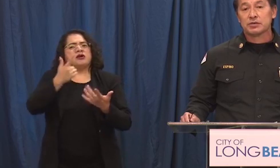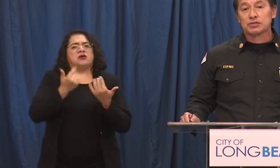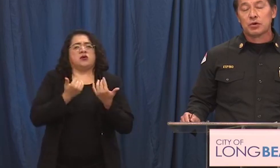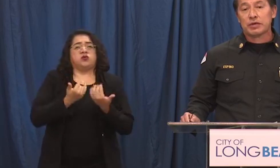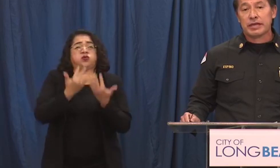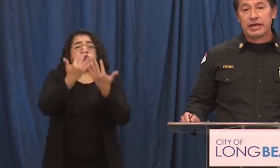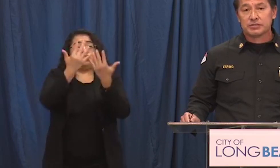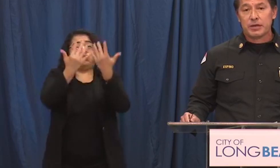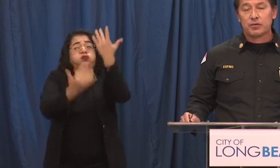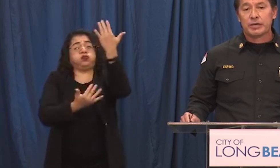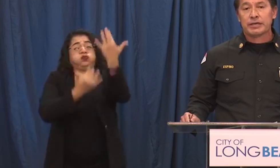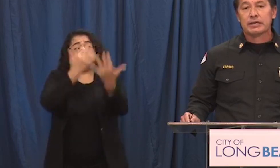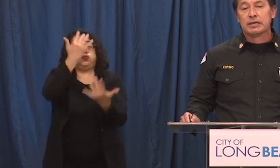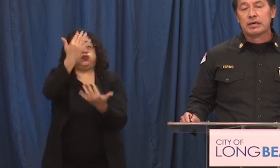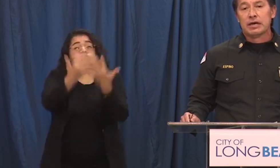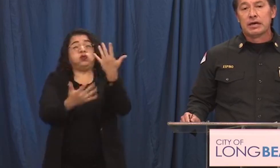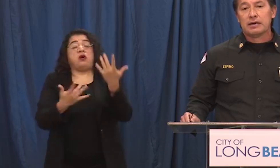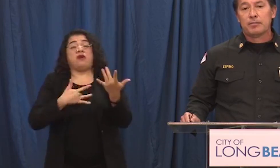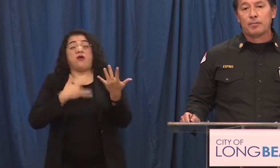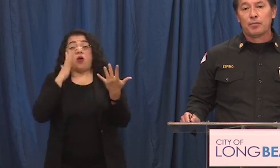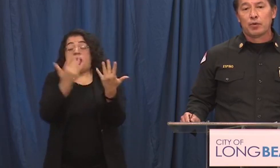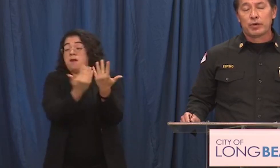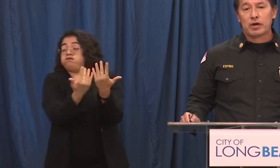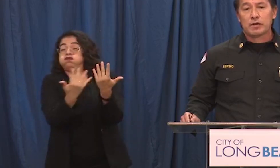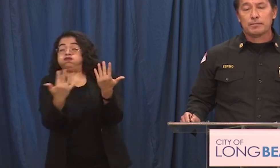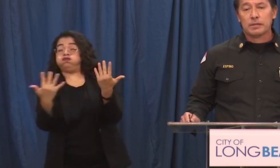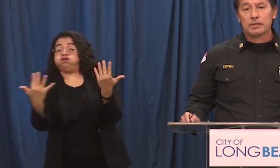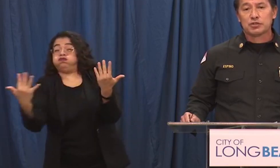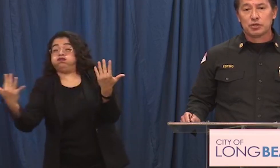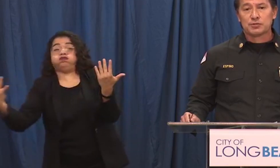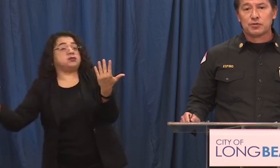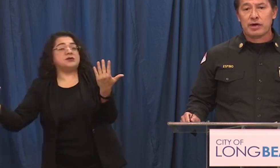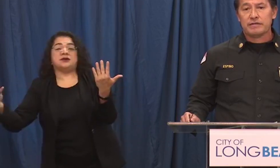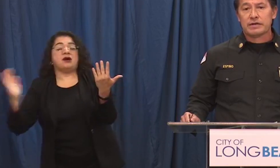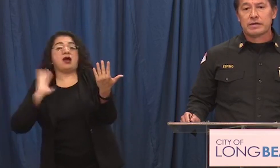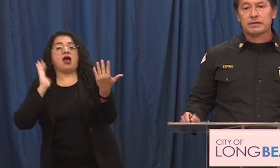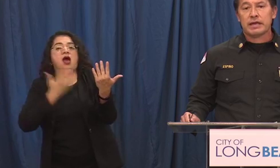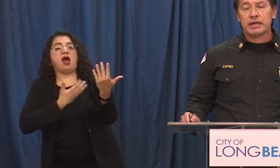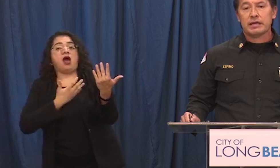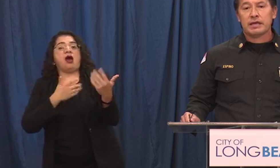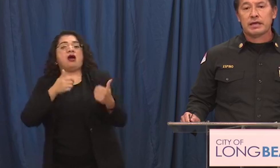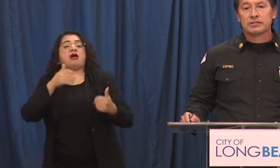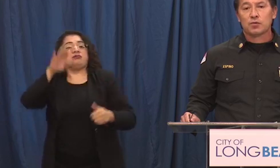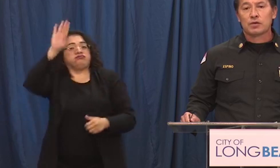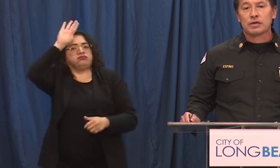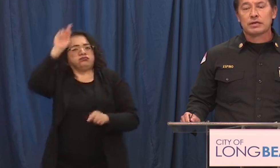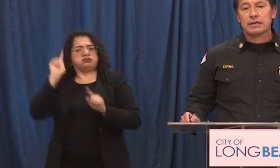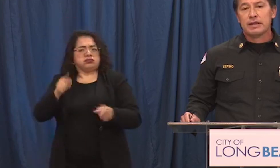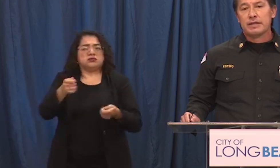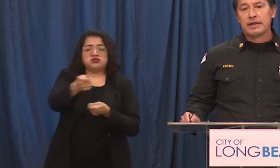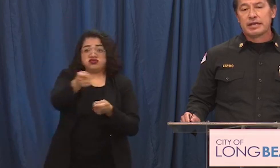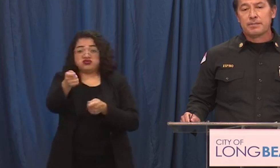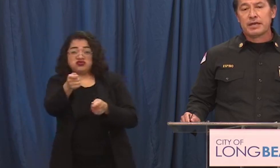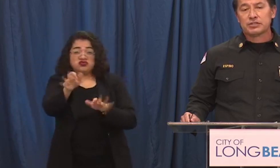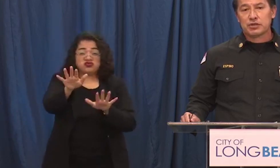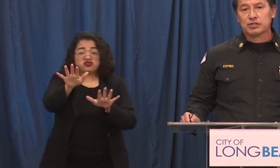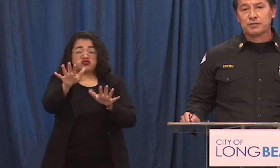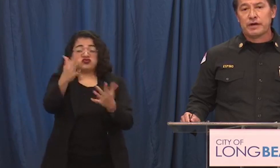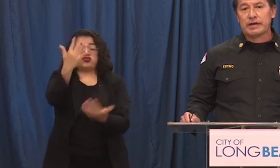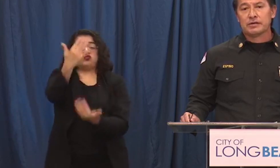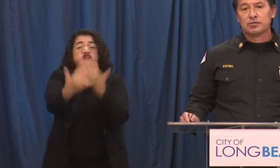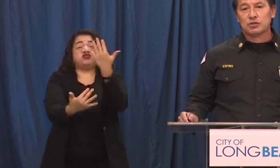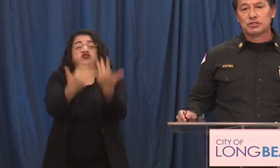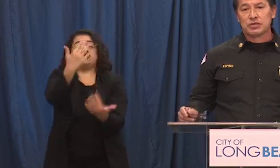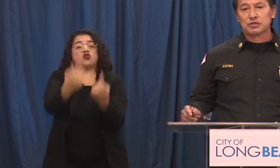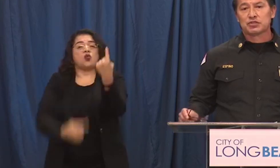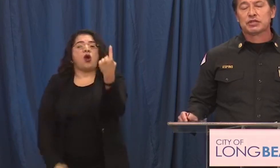that because it was going and had some headway um but when our troops arrived there and got to work they kept that structure